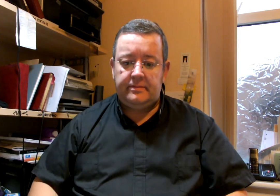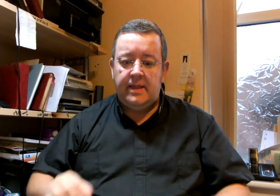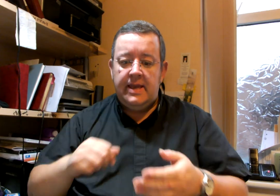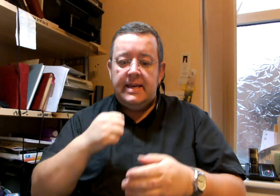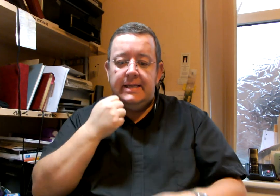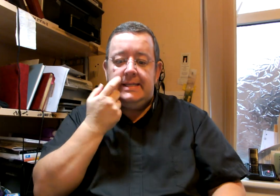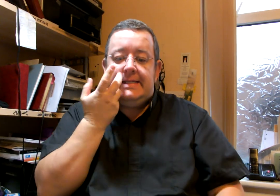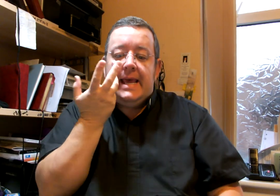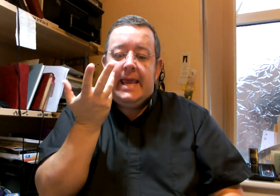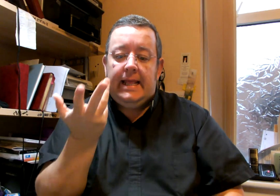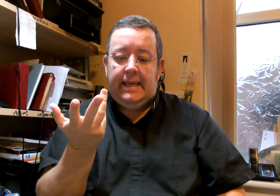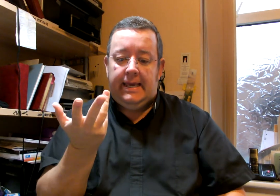Daily.